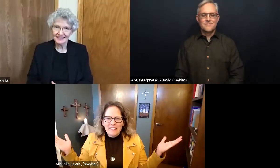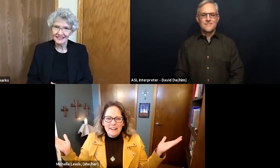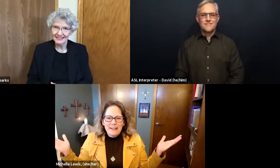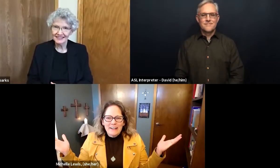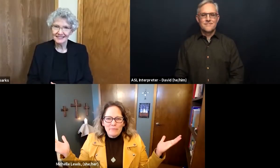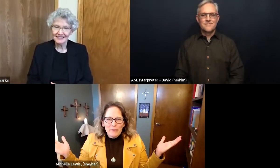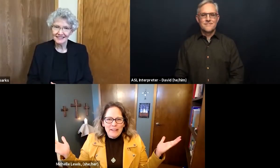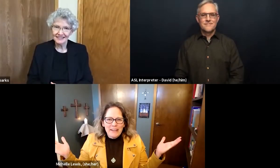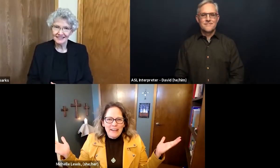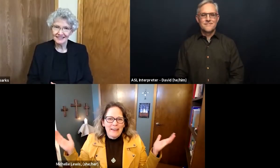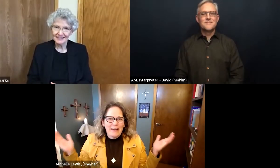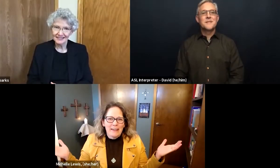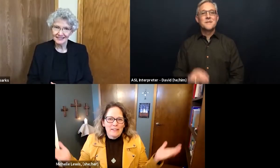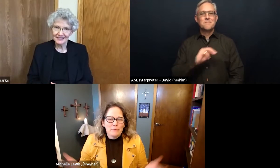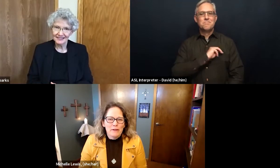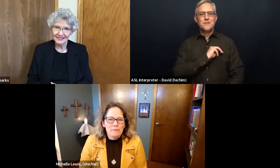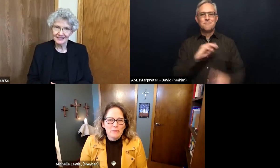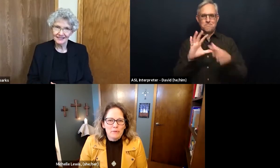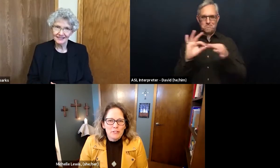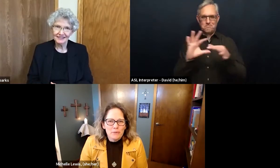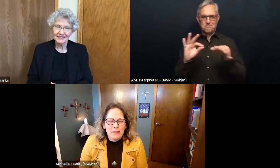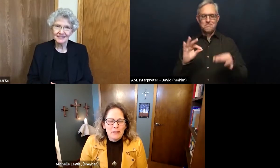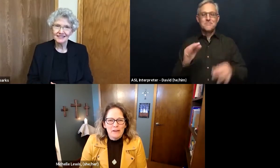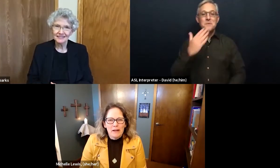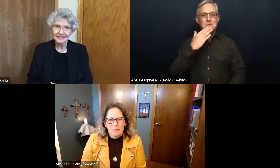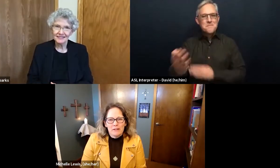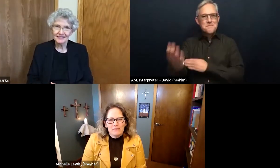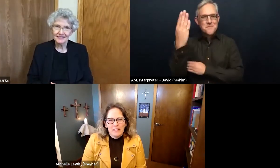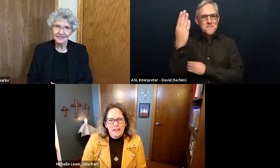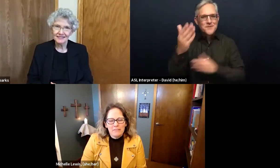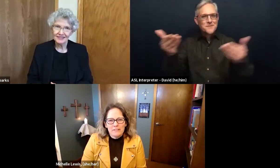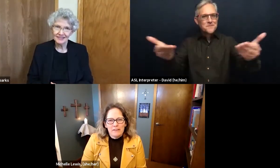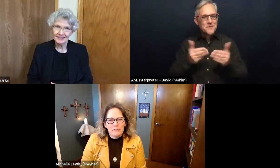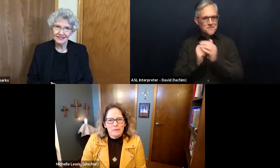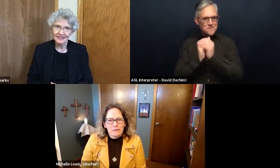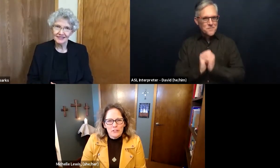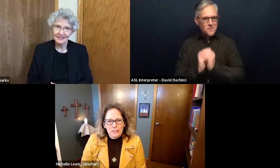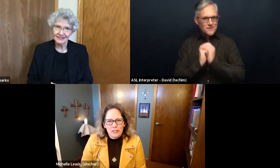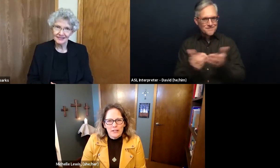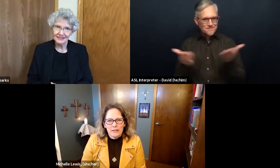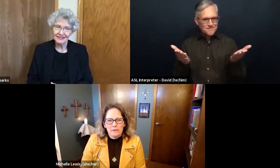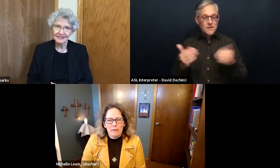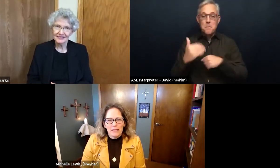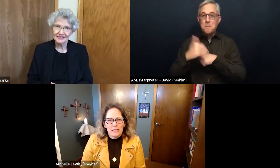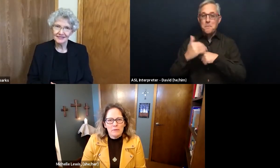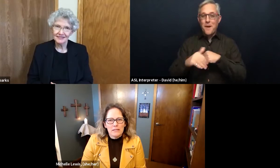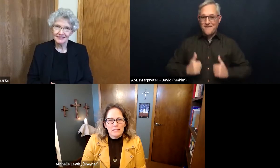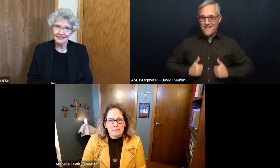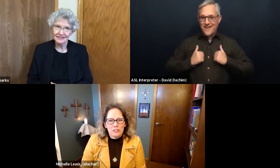Good morning and welcome to worship here at Bread of Light, Deaf Lutheran Church. My name is Michelle